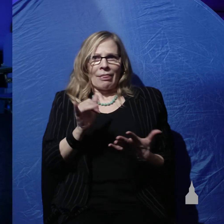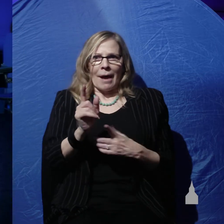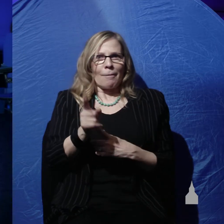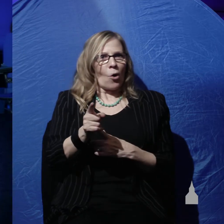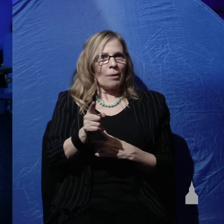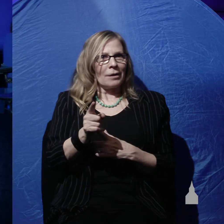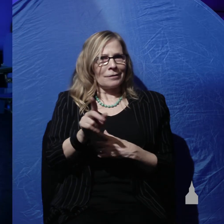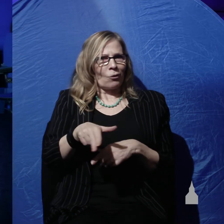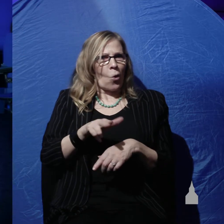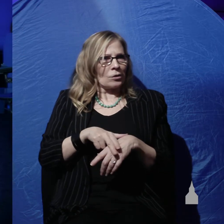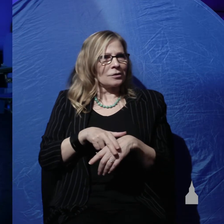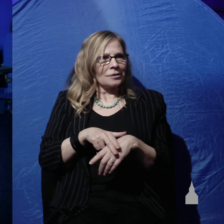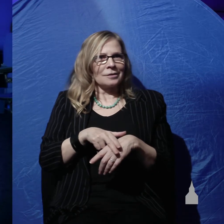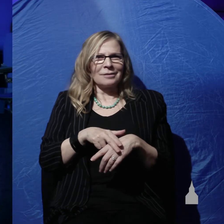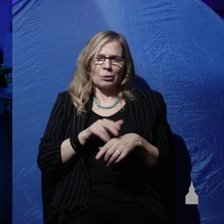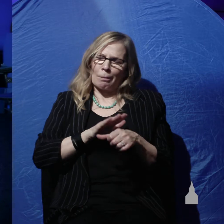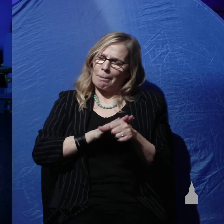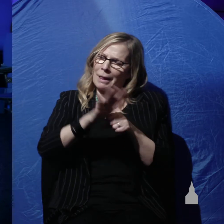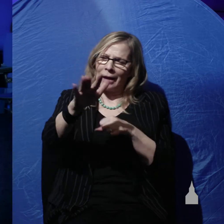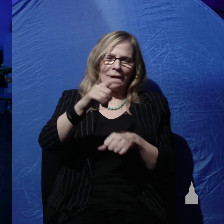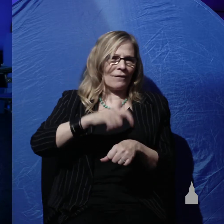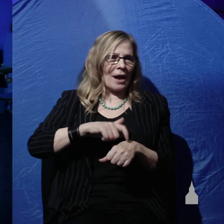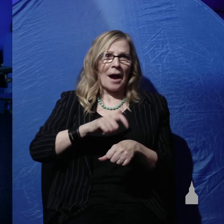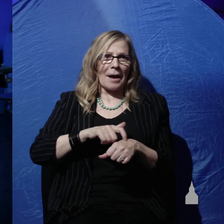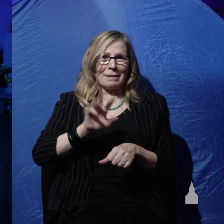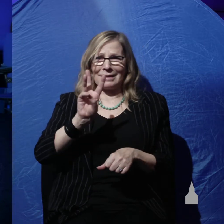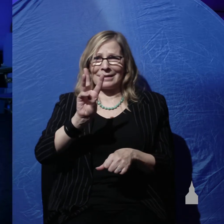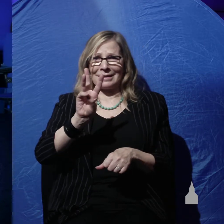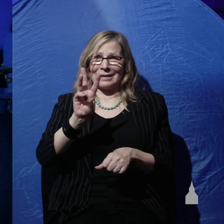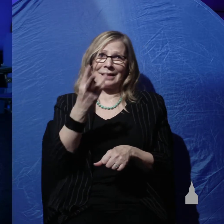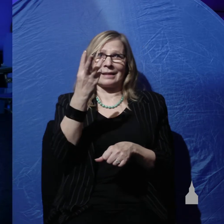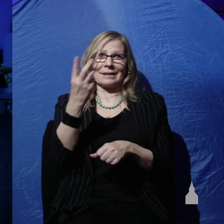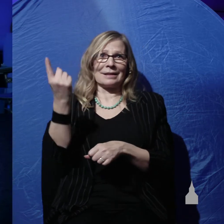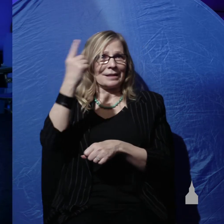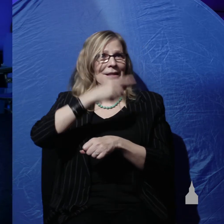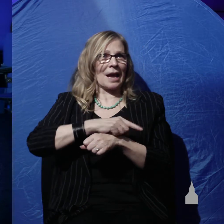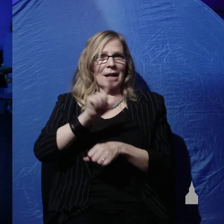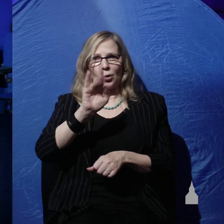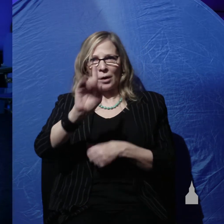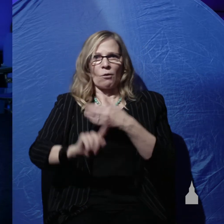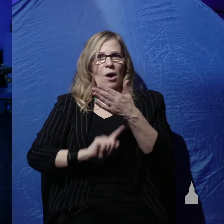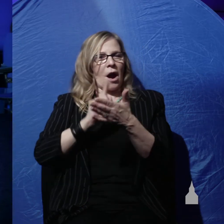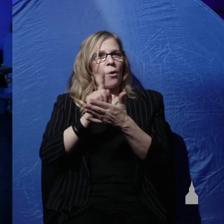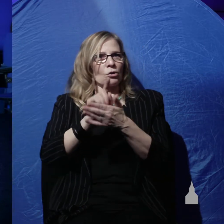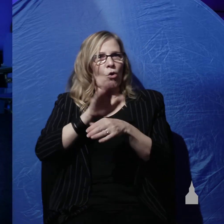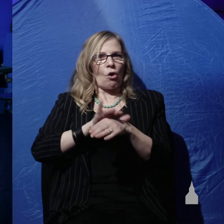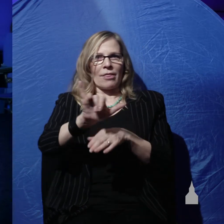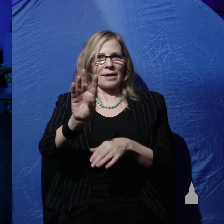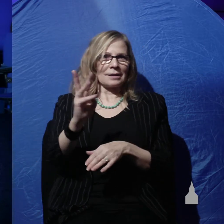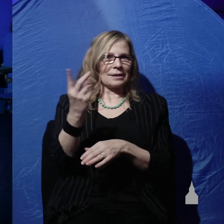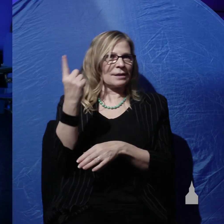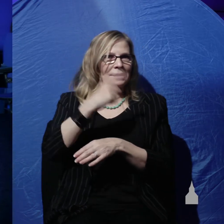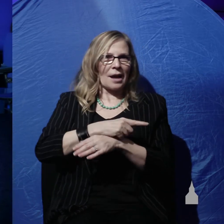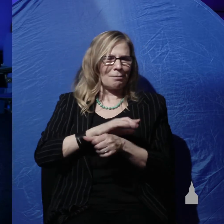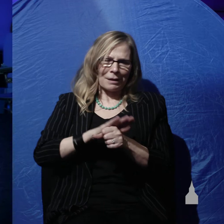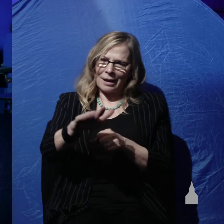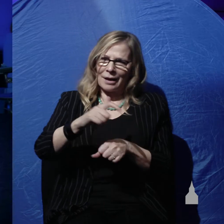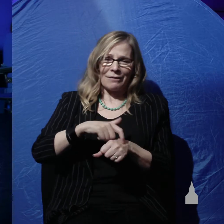So there was plenty of time in six, the twenty-four hours of six day to do everything